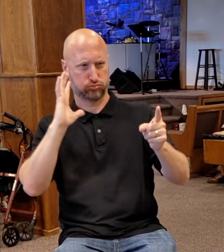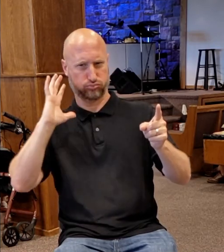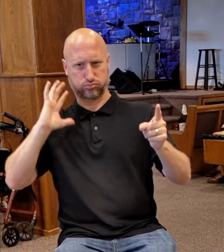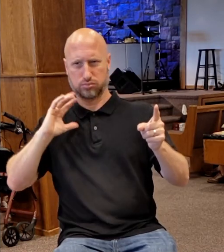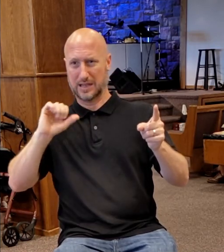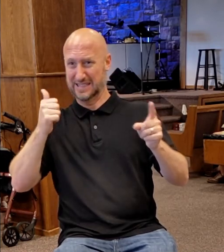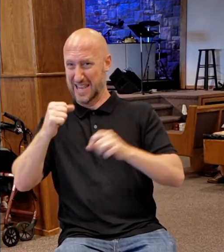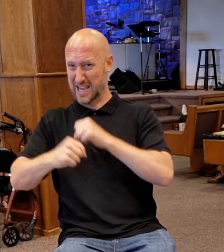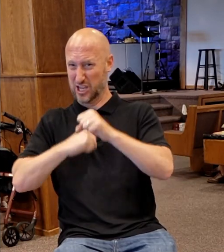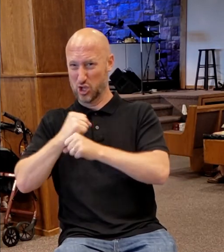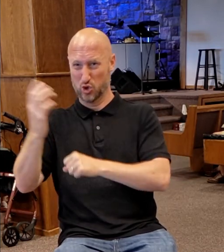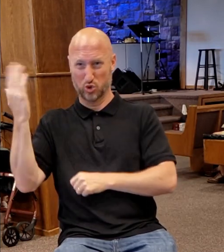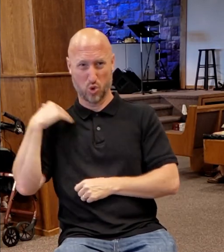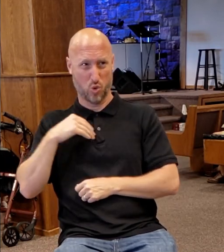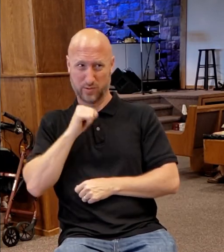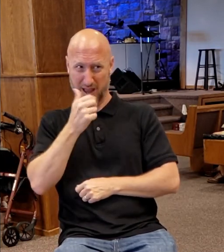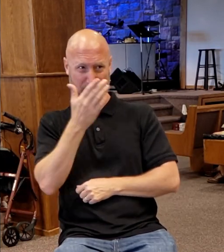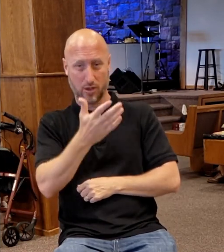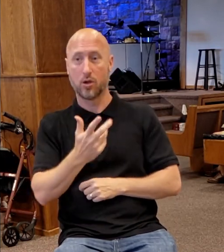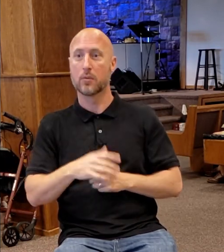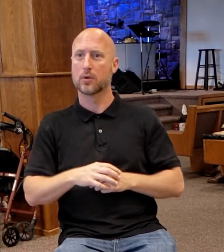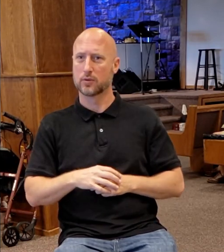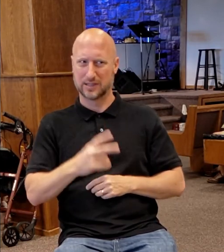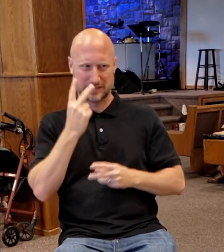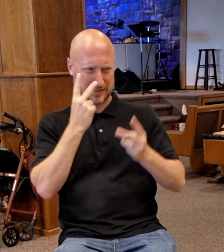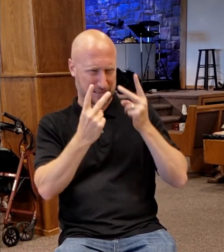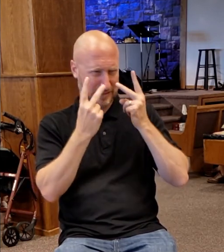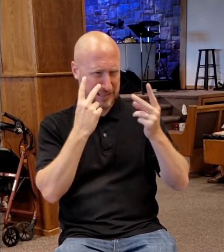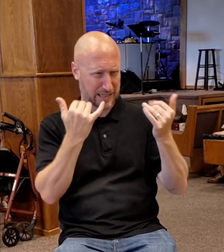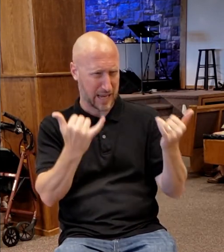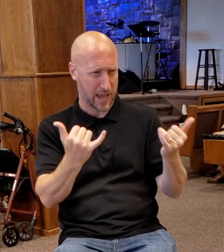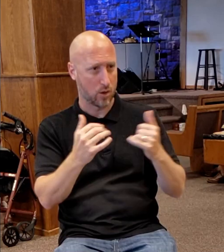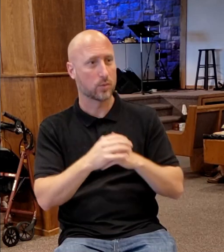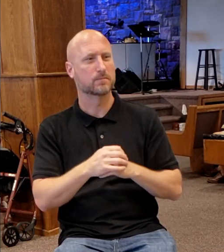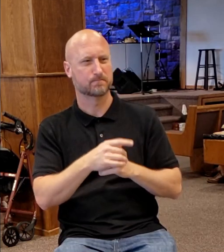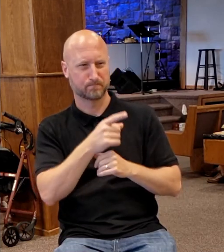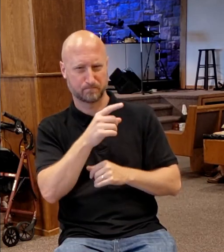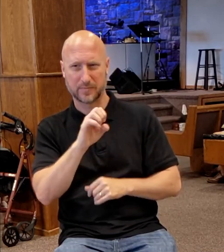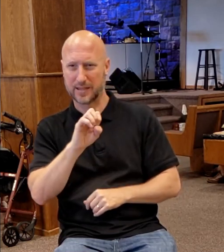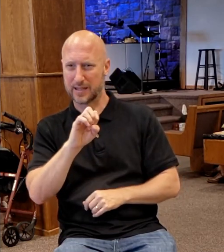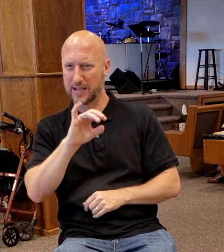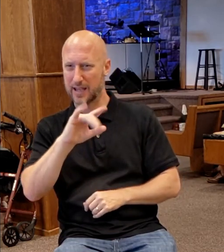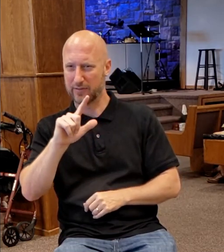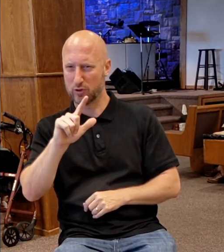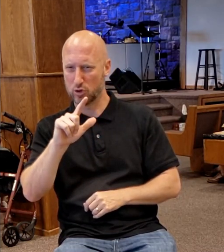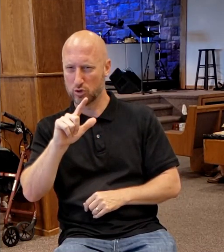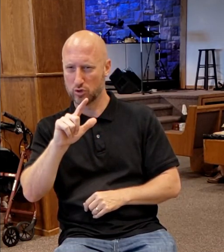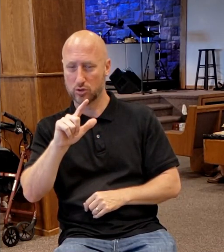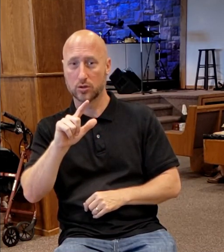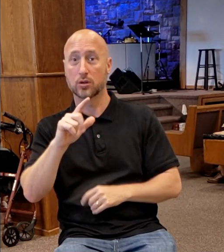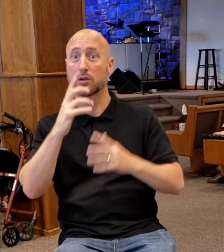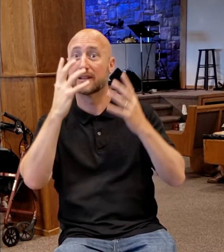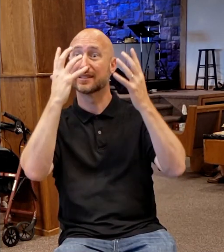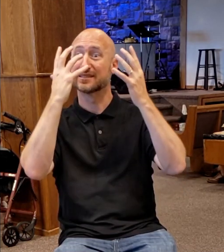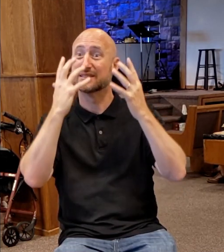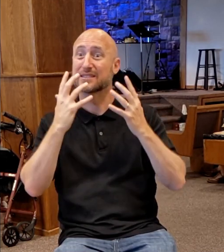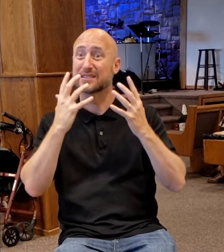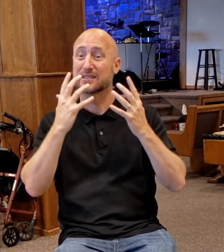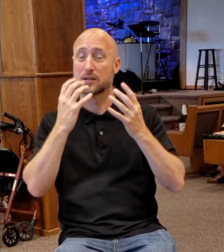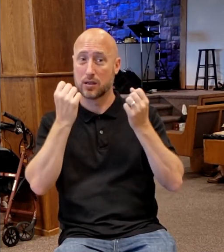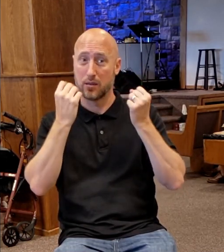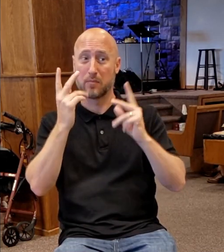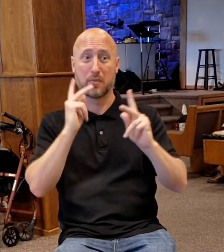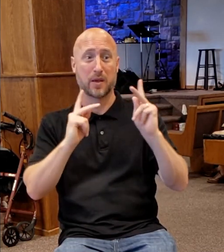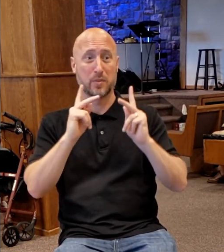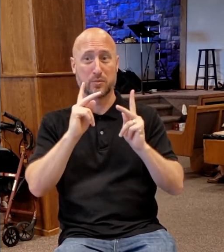evil, you need to get alone with Jesus in the Bible. You know, and the sad thing is there's a whole part of the church that feels